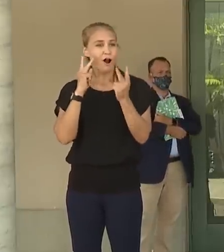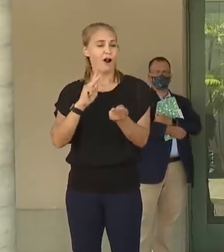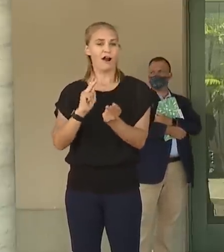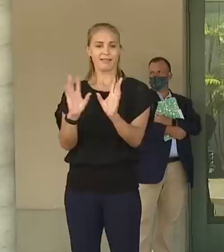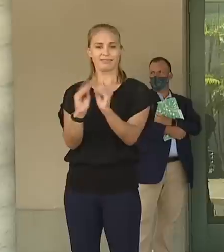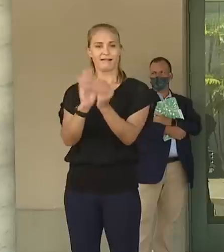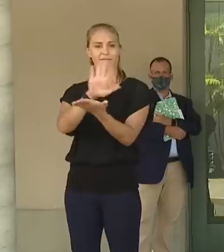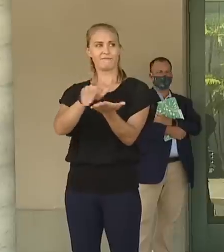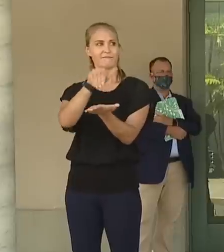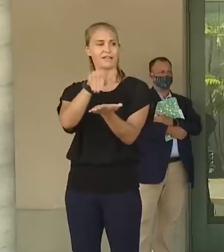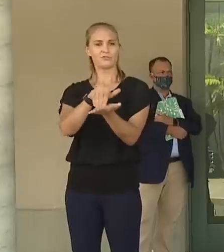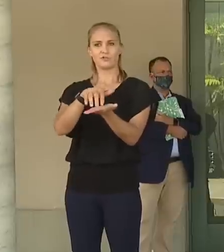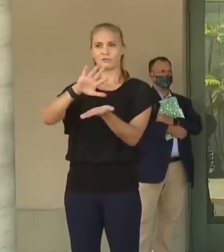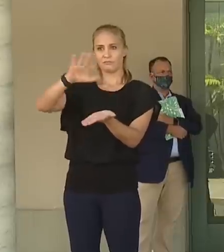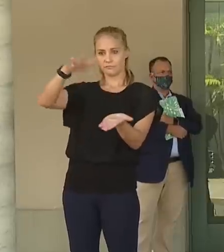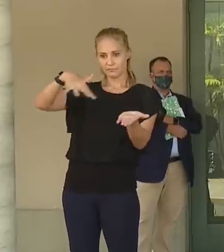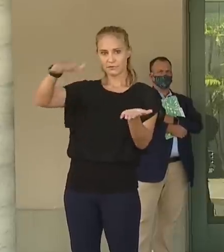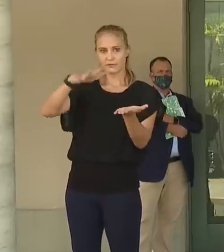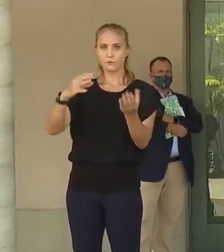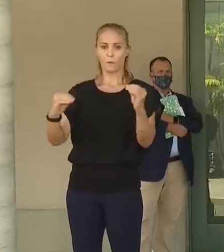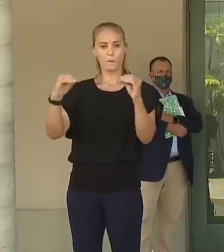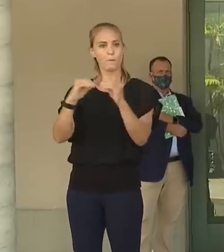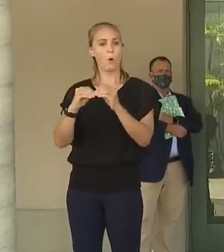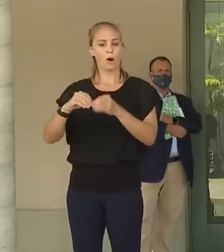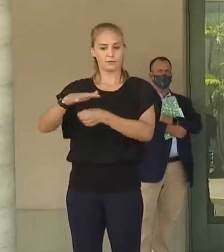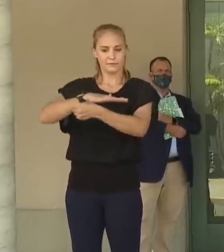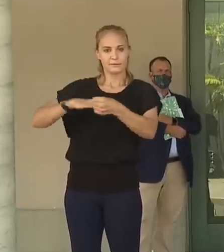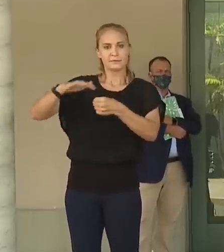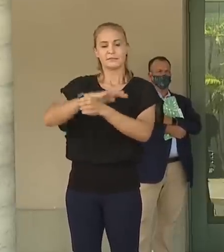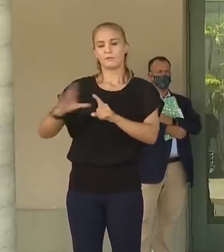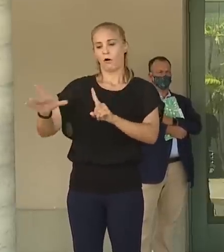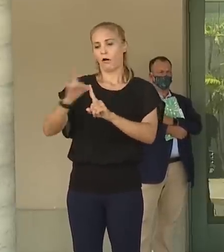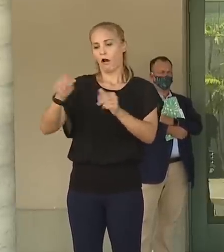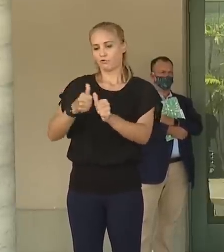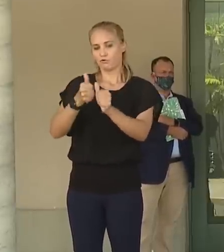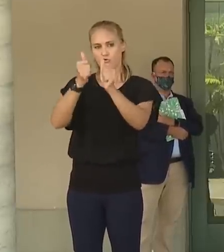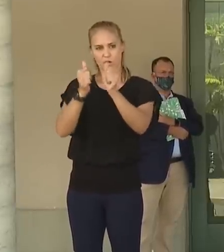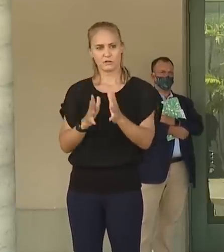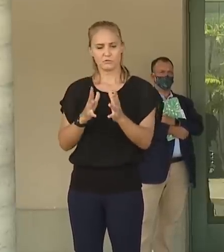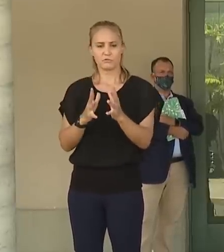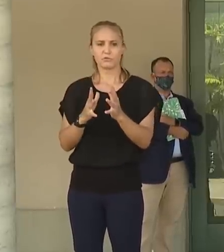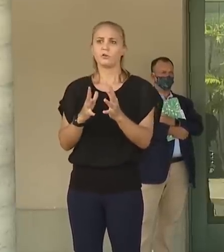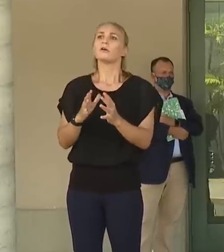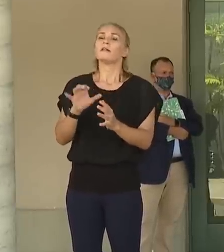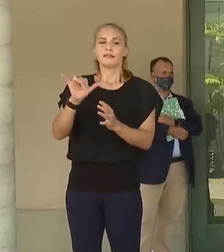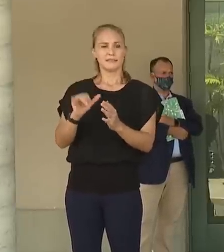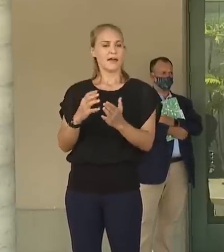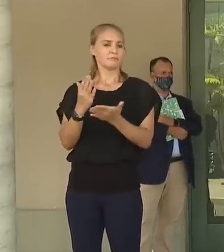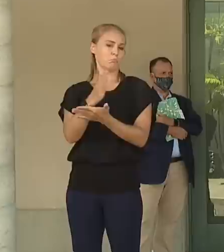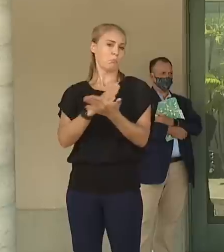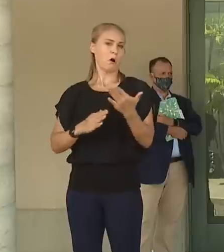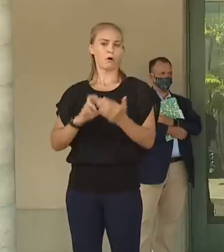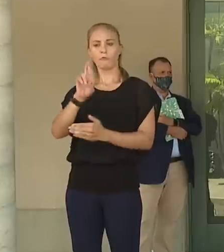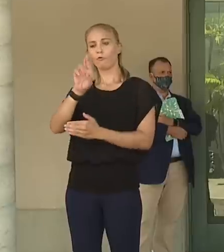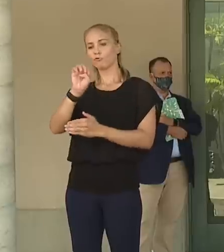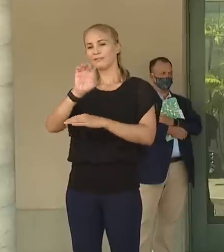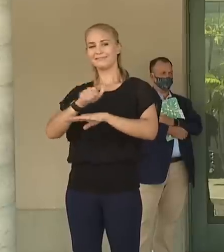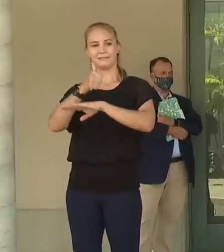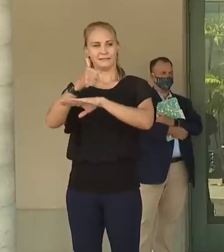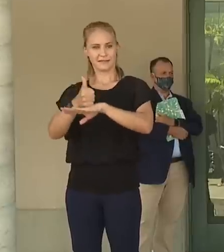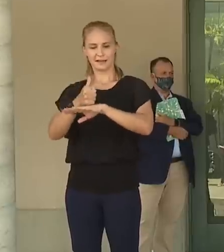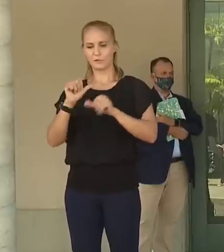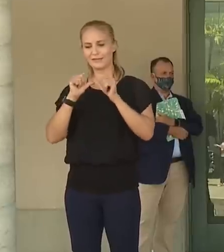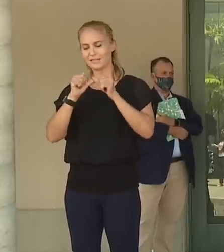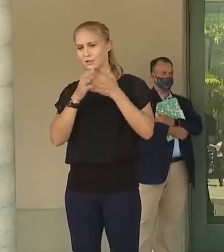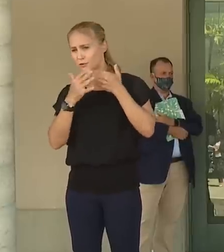more space for our contact tracers is part of our reset here as we move forward. You